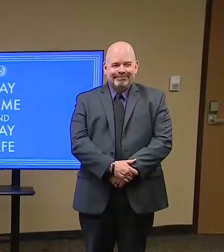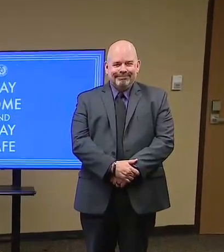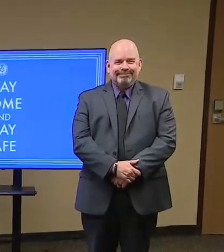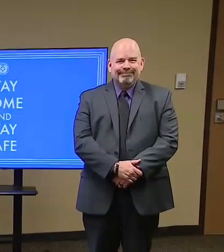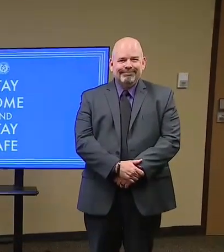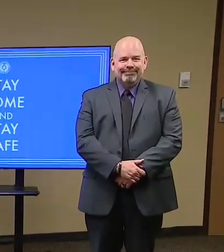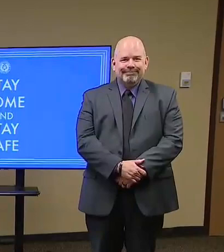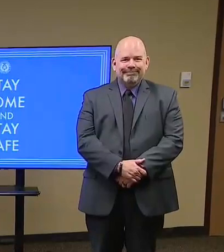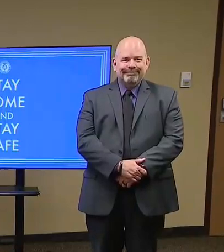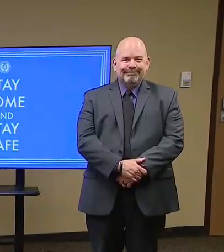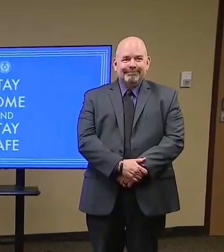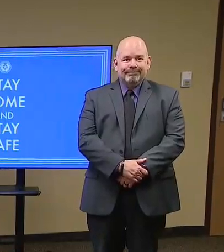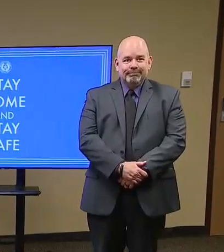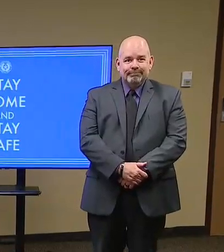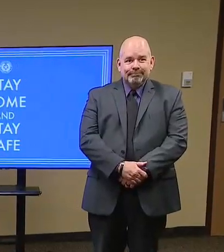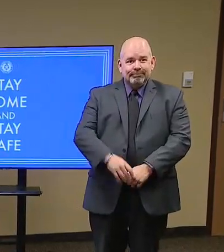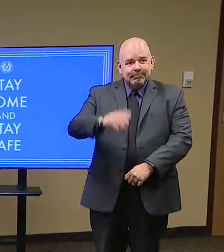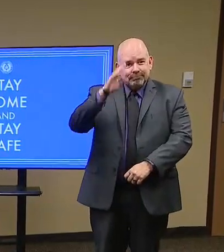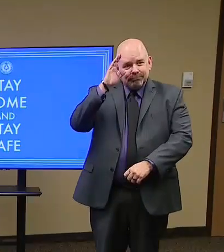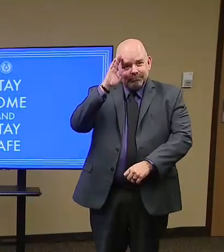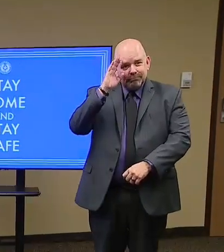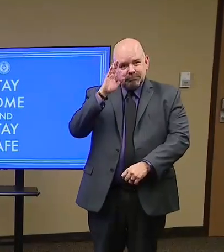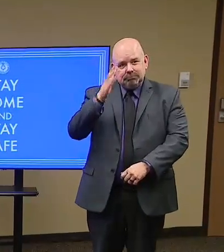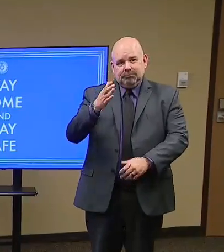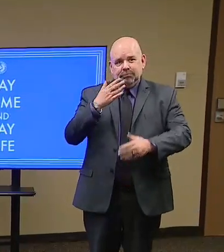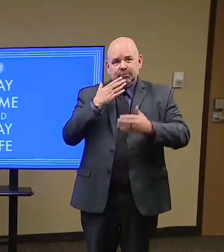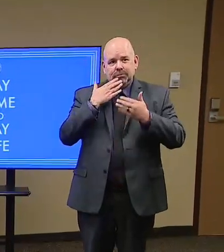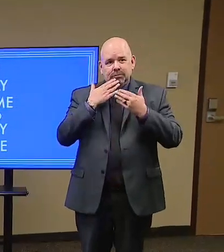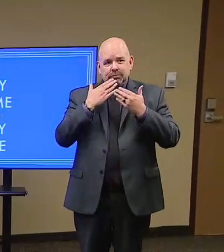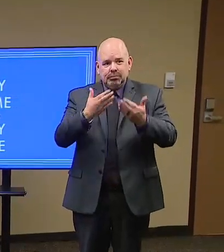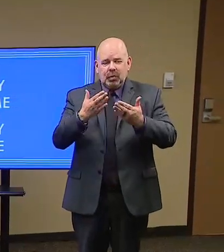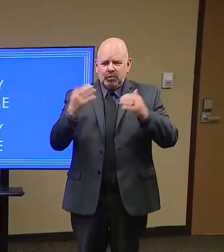All right, well thank you all very much for coming today.